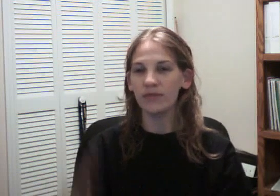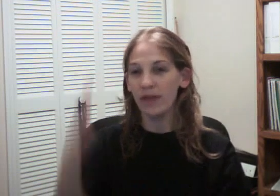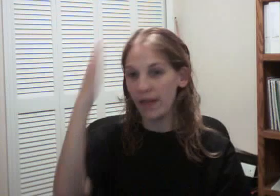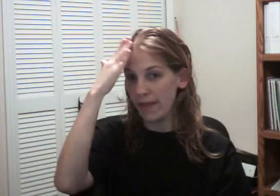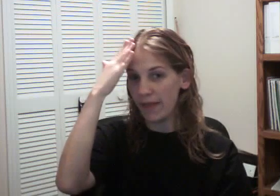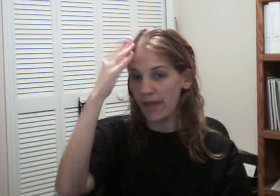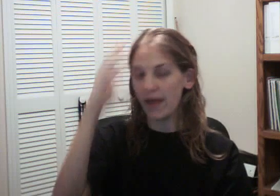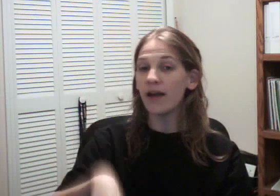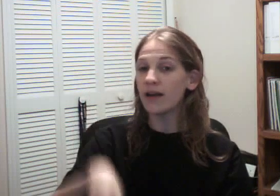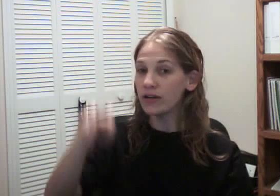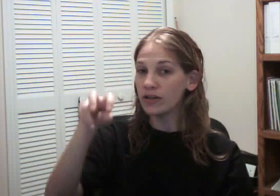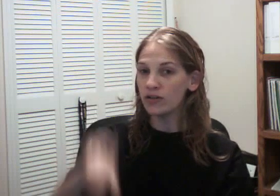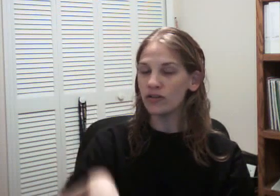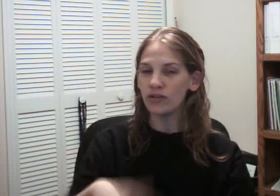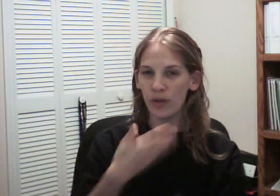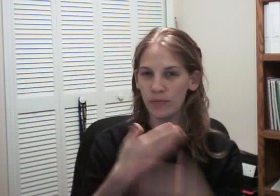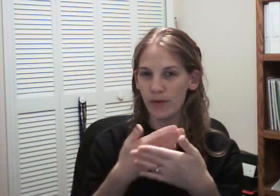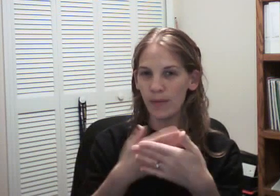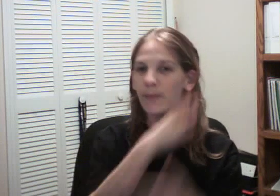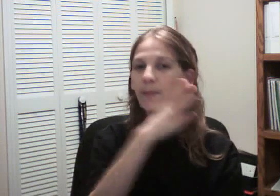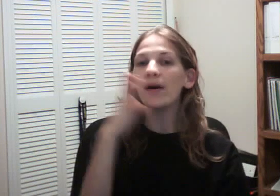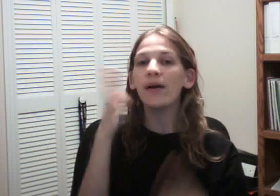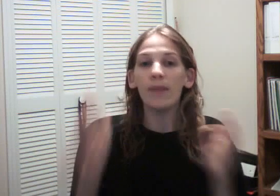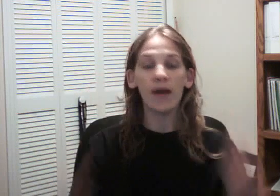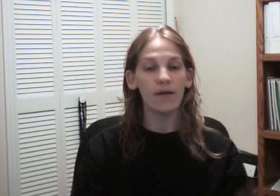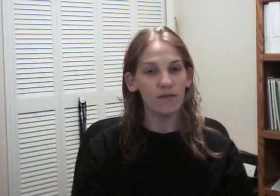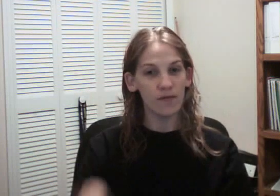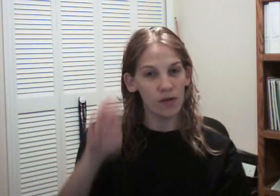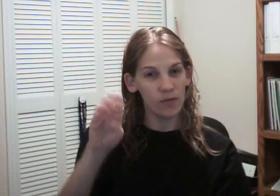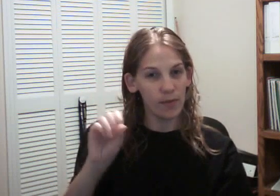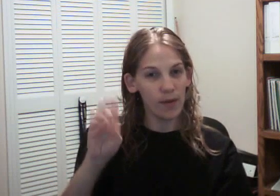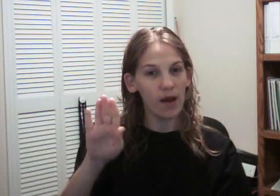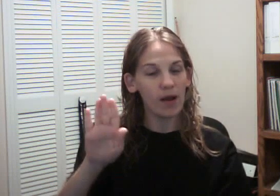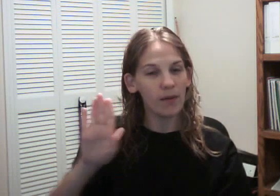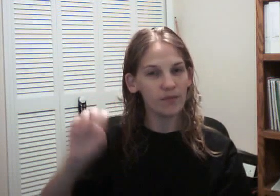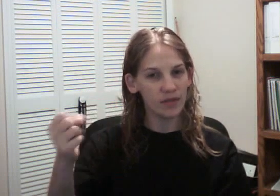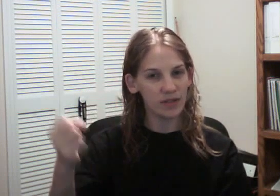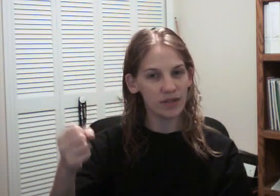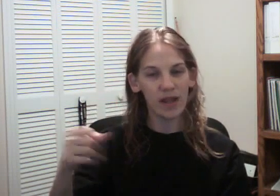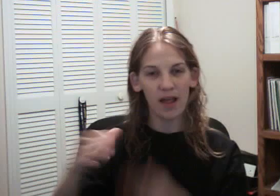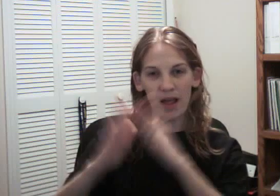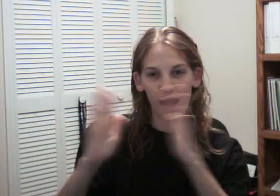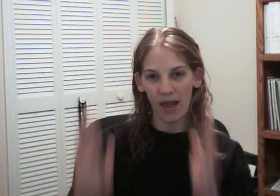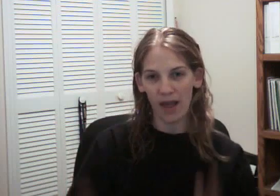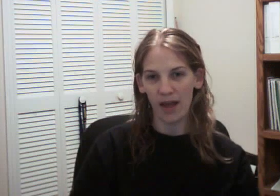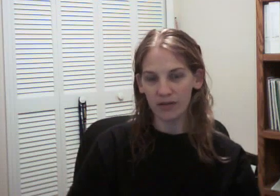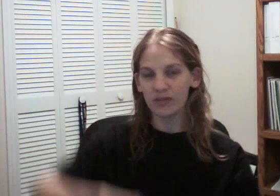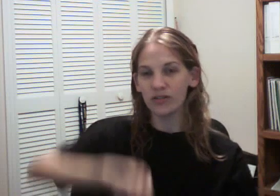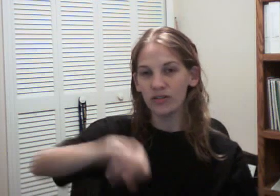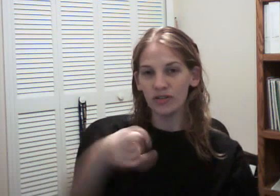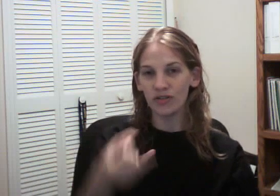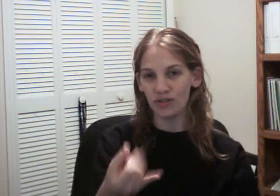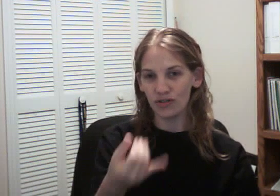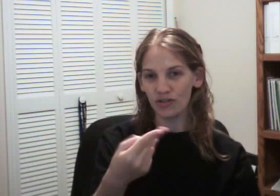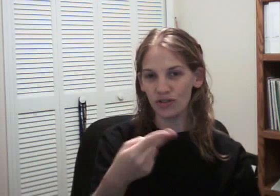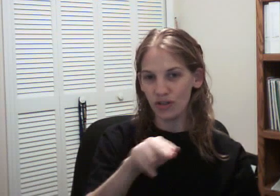John ran by farmer Bob's house. The hat jumped through a patch of flowers.